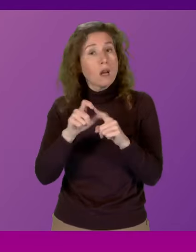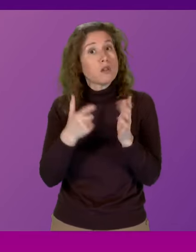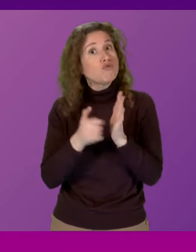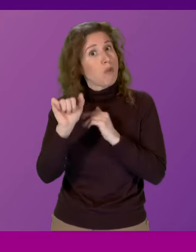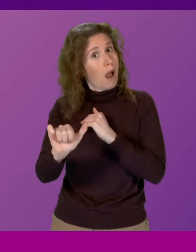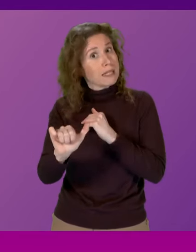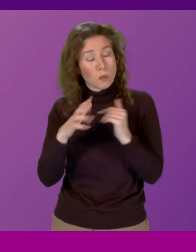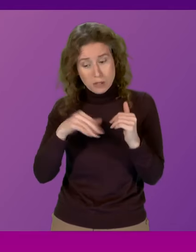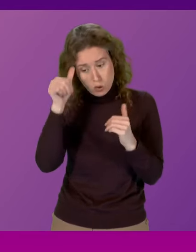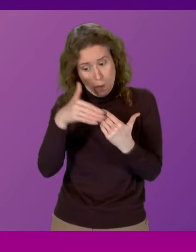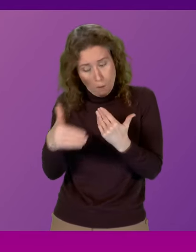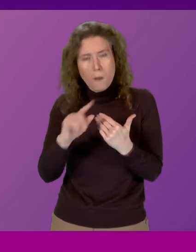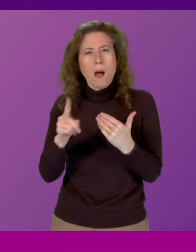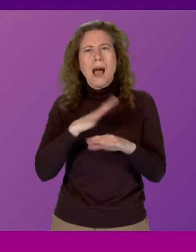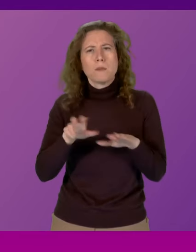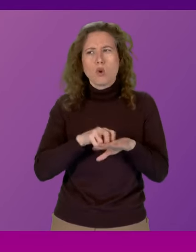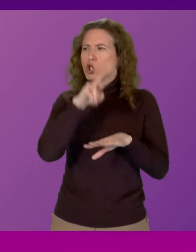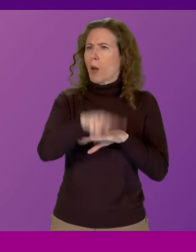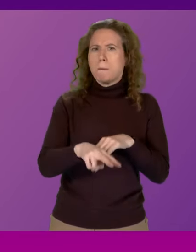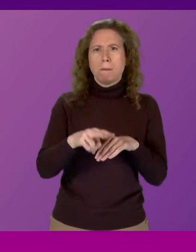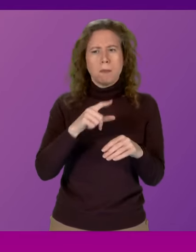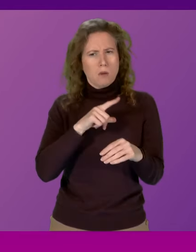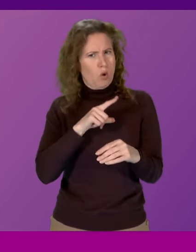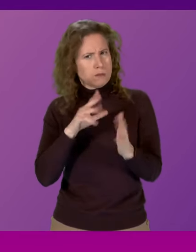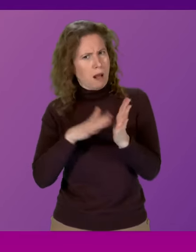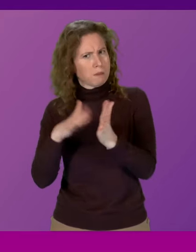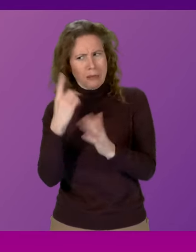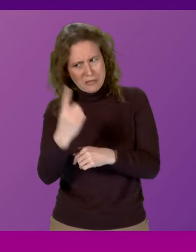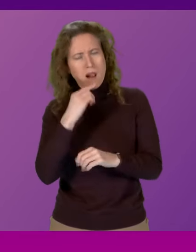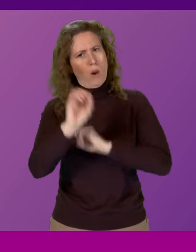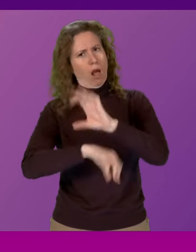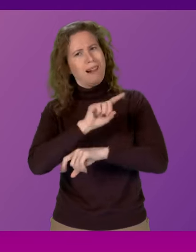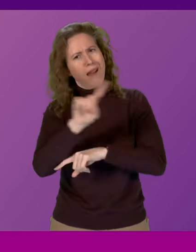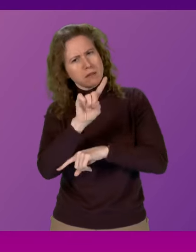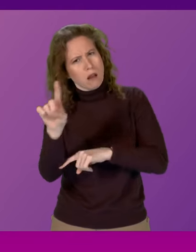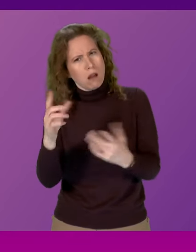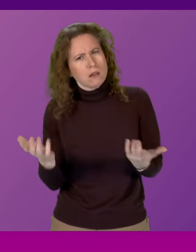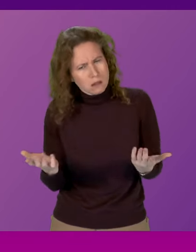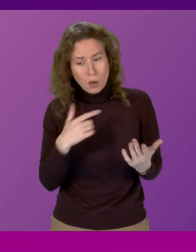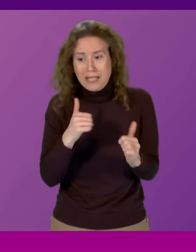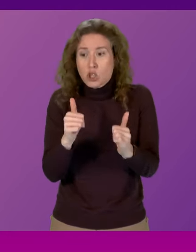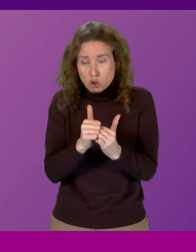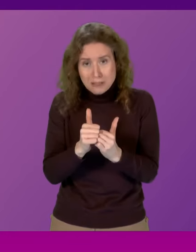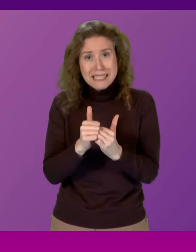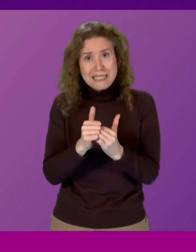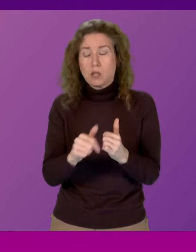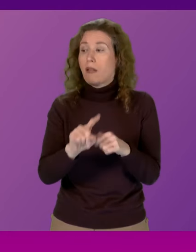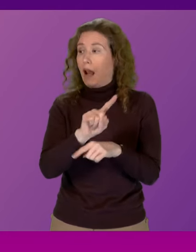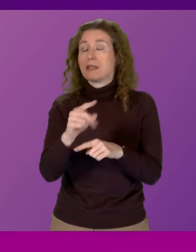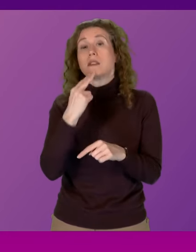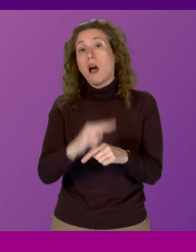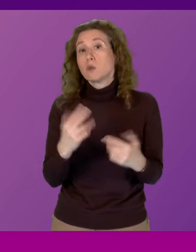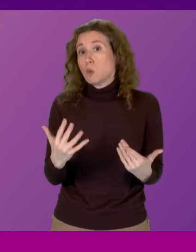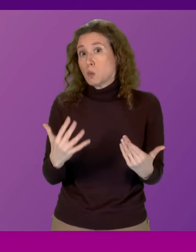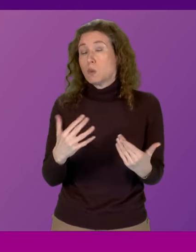What I won't do is pre-empt the personal statement that Michael Matheson has agreed with the Presiding Officer to make later this